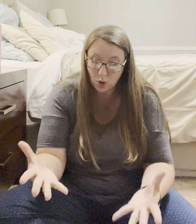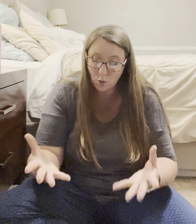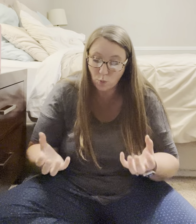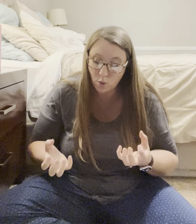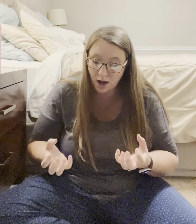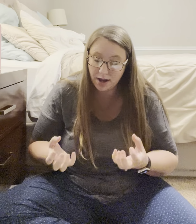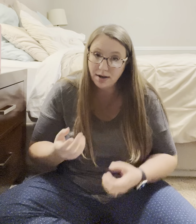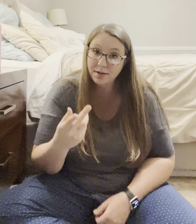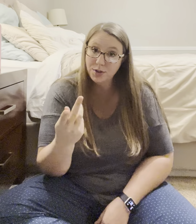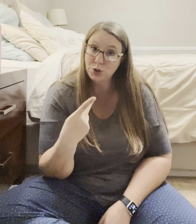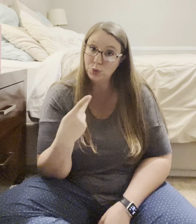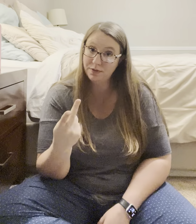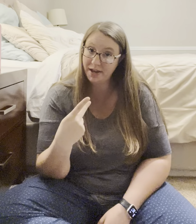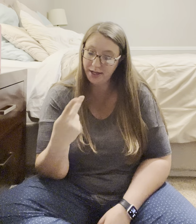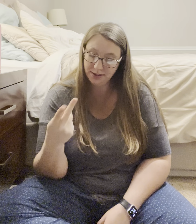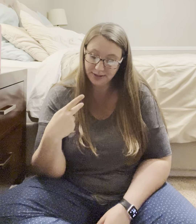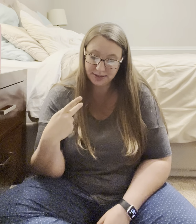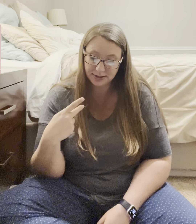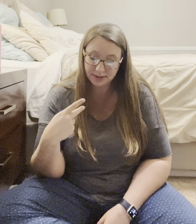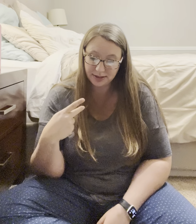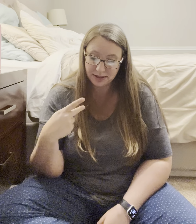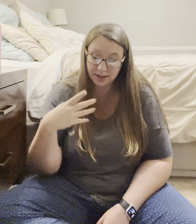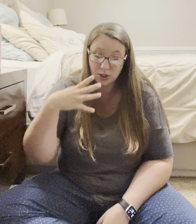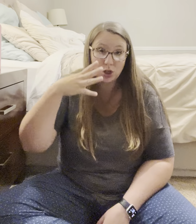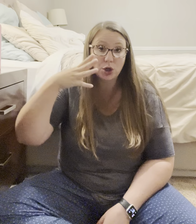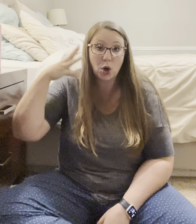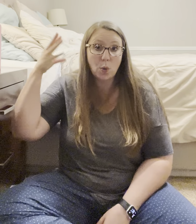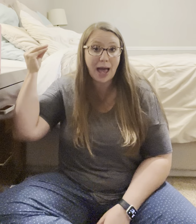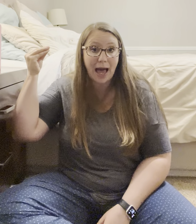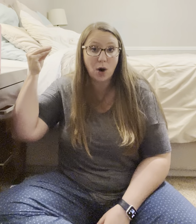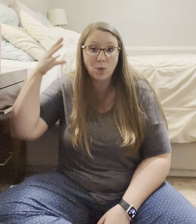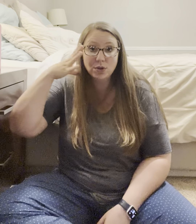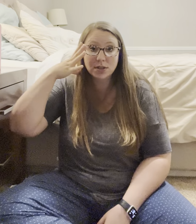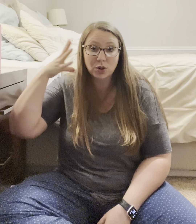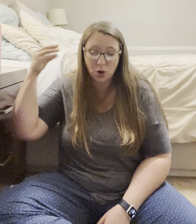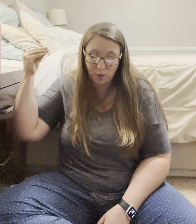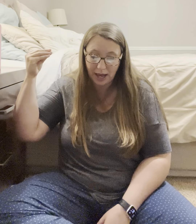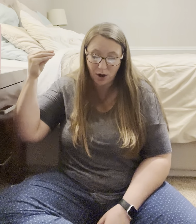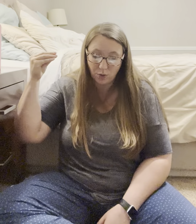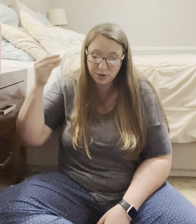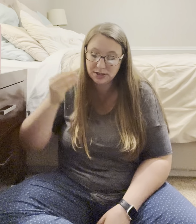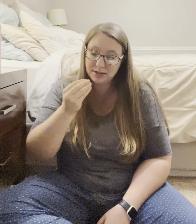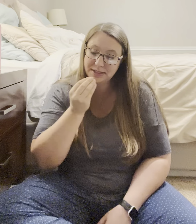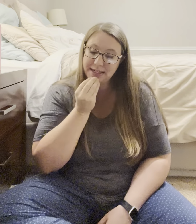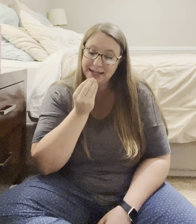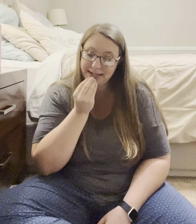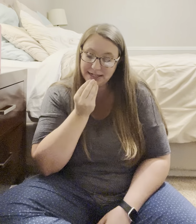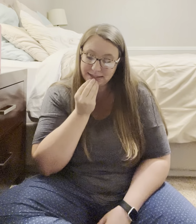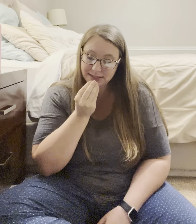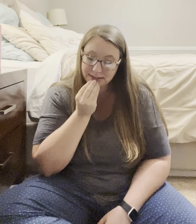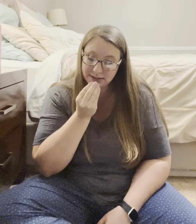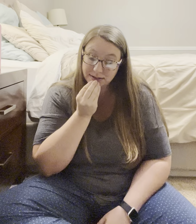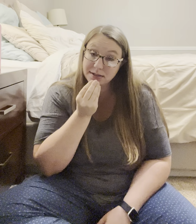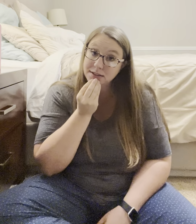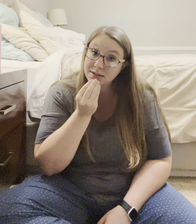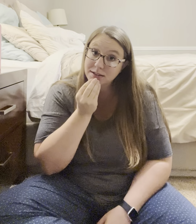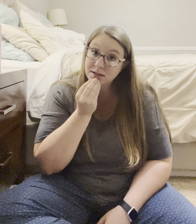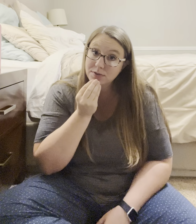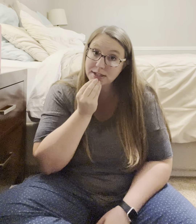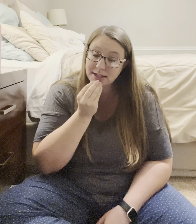Want the two of us go out. Go out to eat. Where's